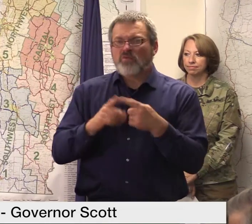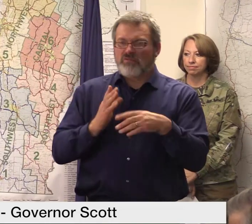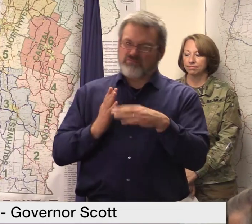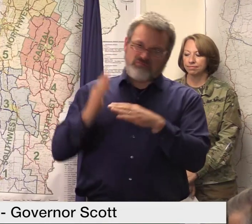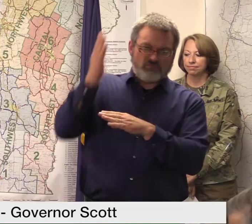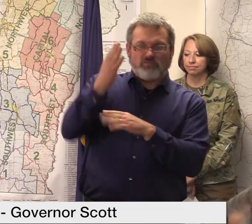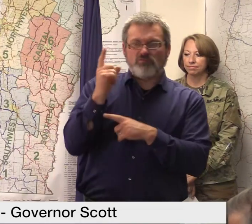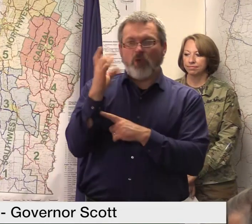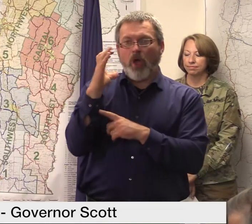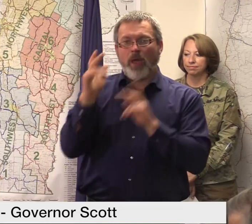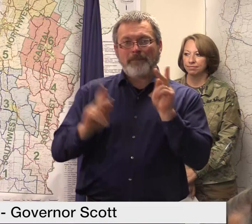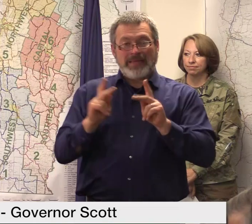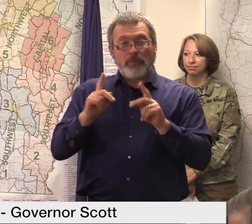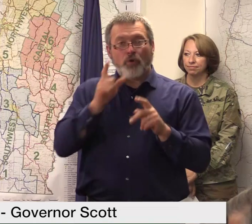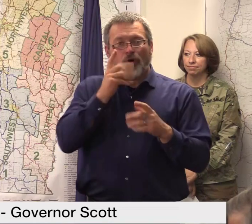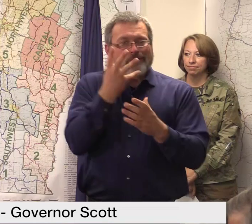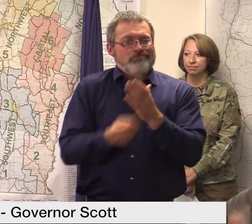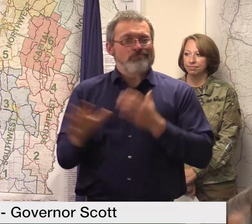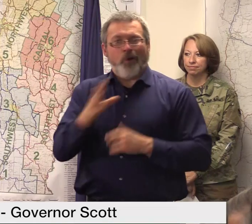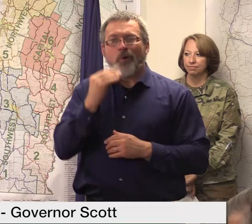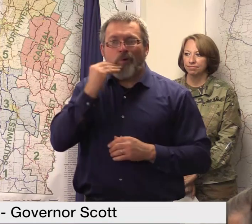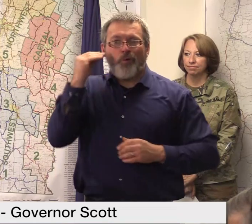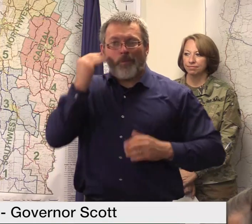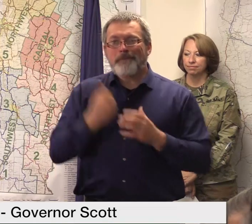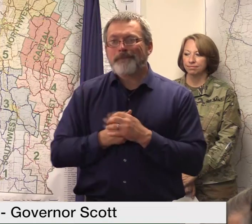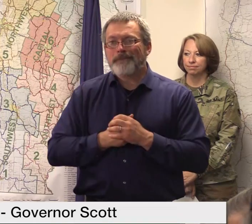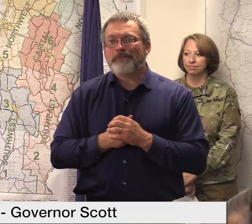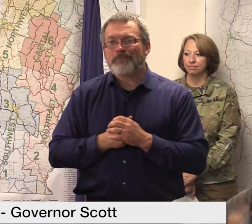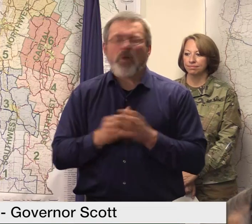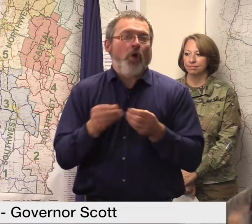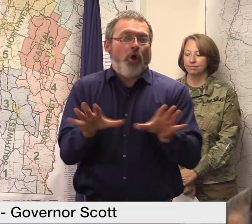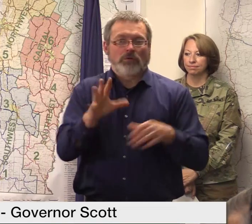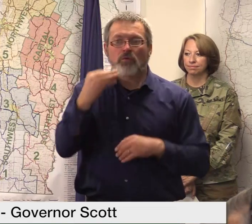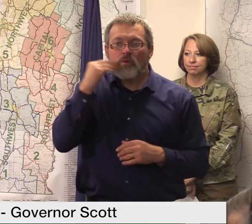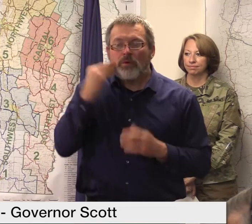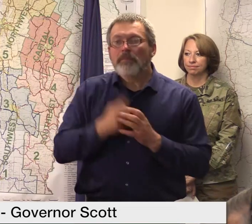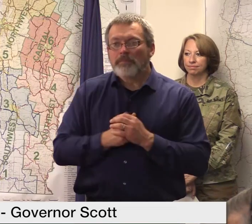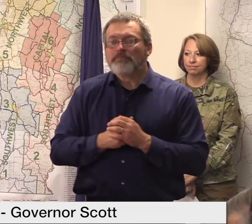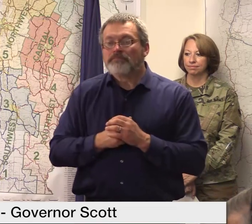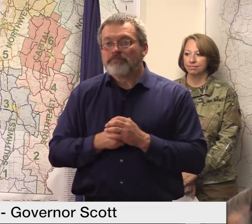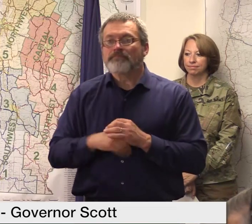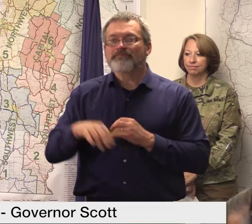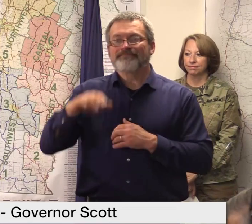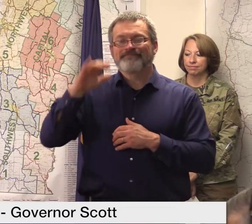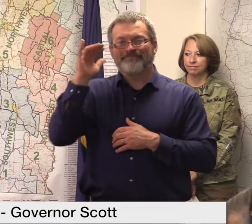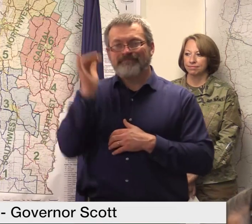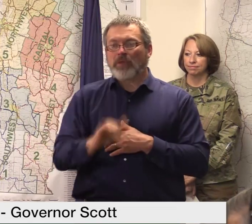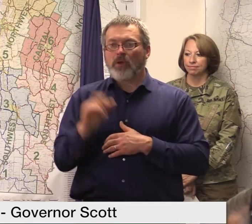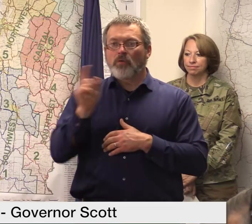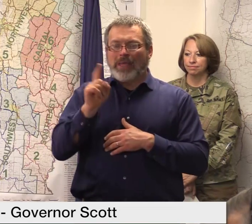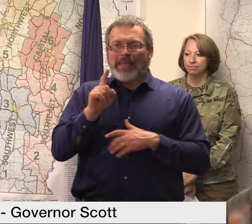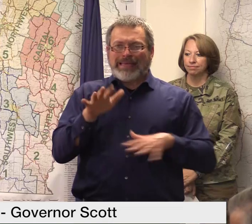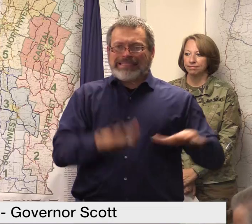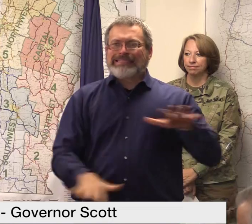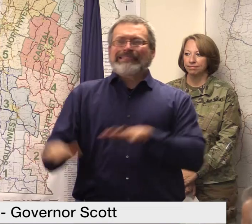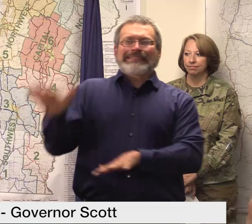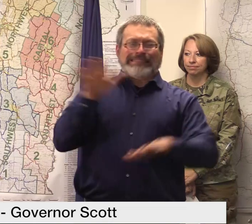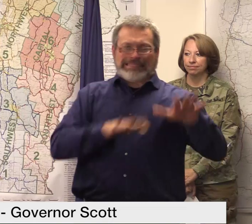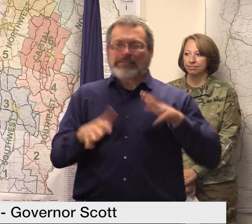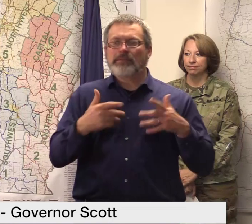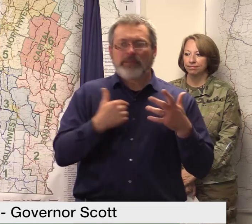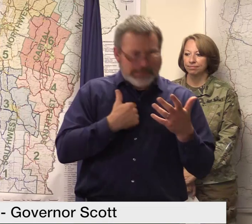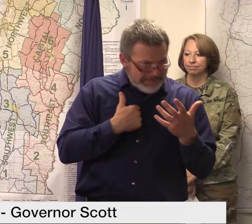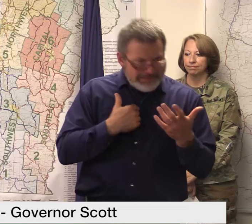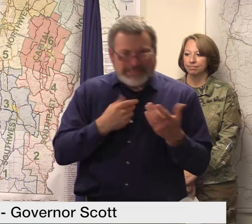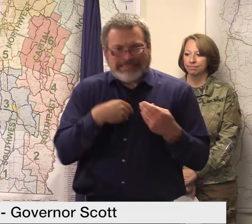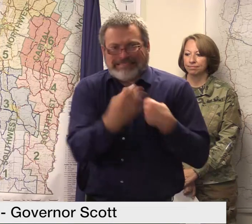efforts the SEOC remained busy servicing requests for information and resources from our municipal partners